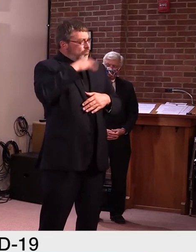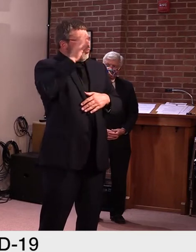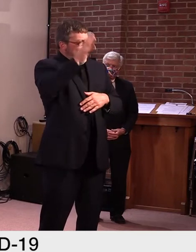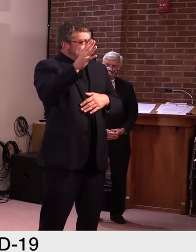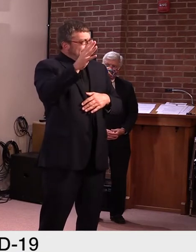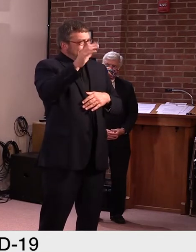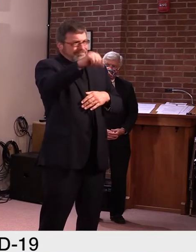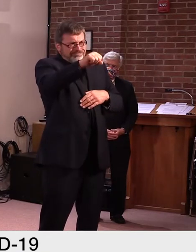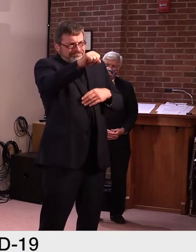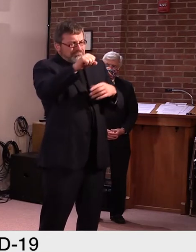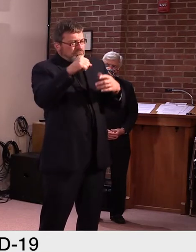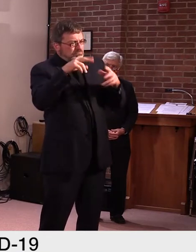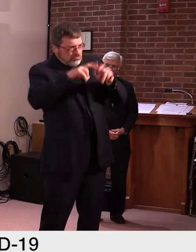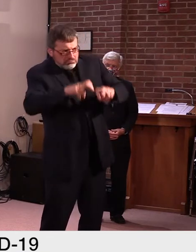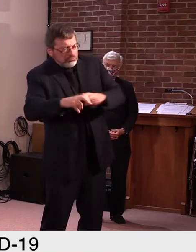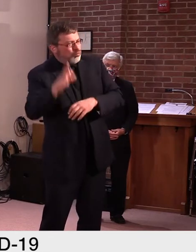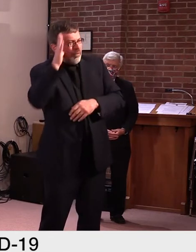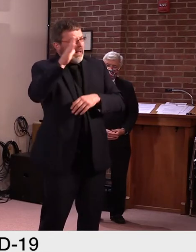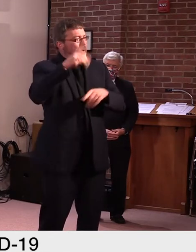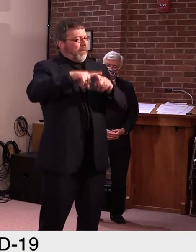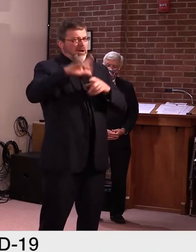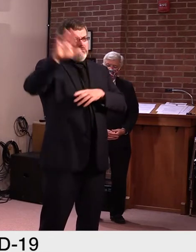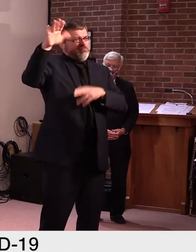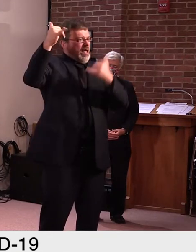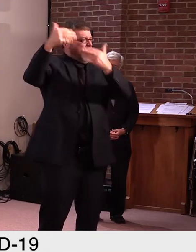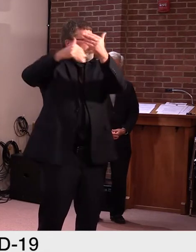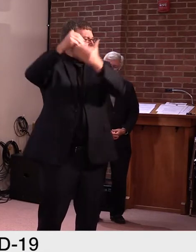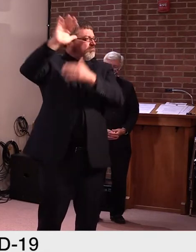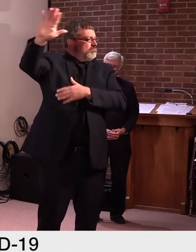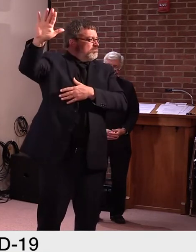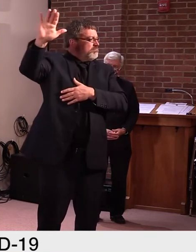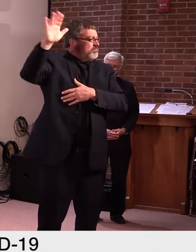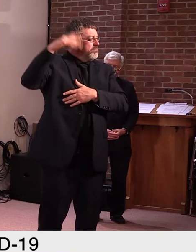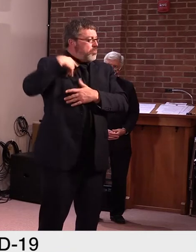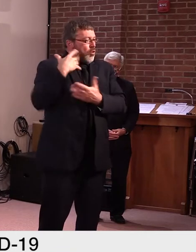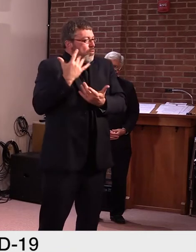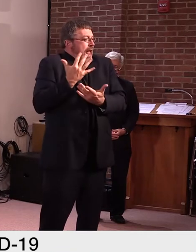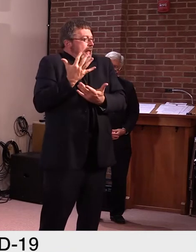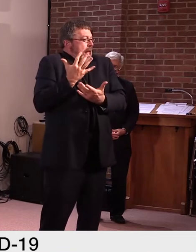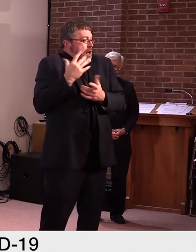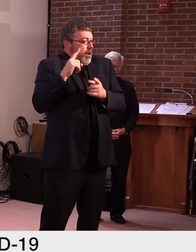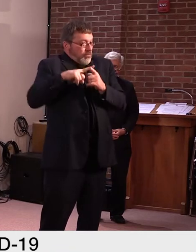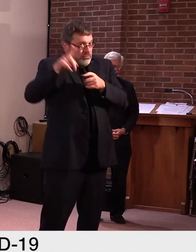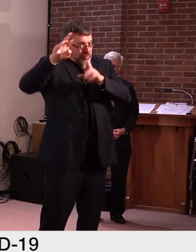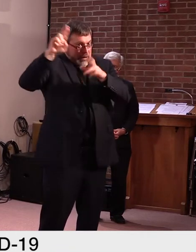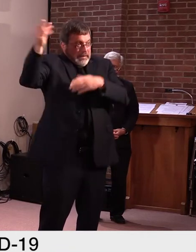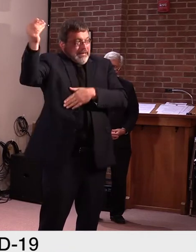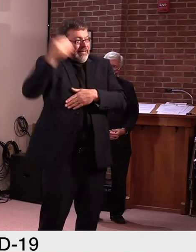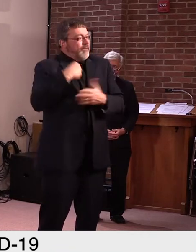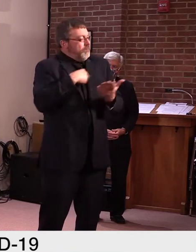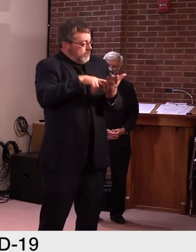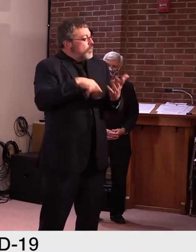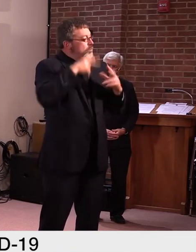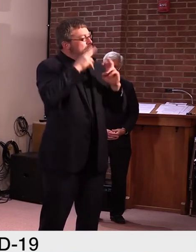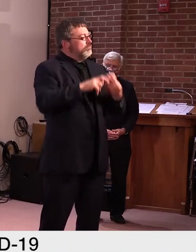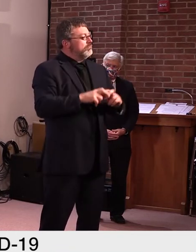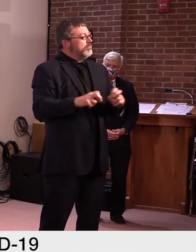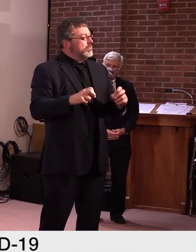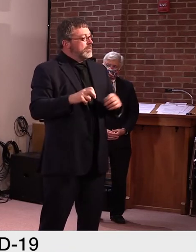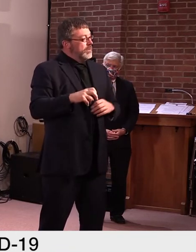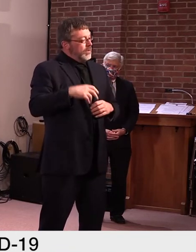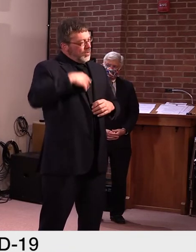We do receive the bill. We haven't received it yet. Uh, but, uh, but I'll consider that. And, and again, they come a long ways and,